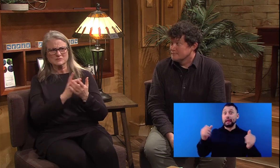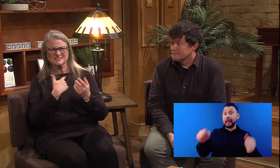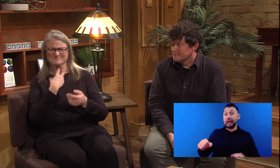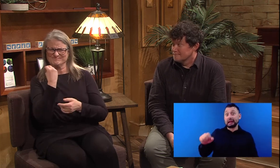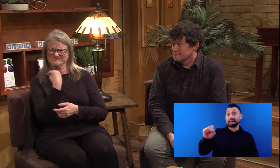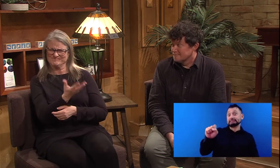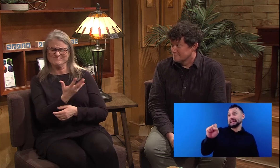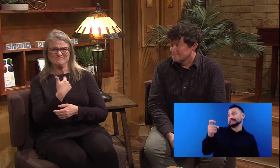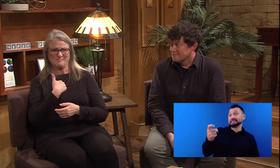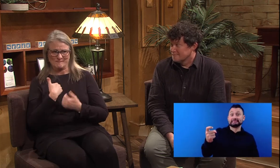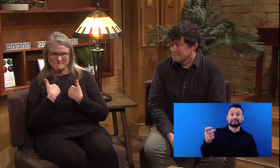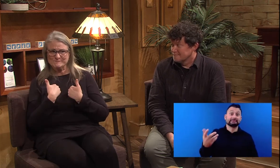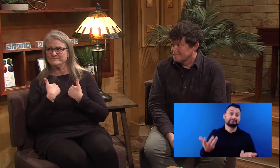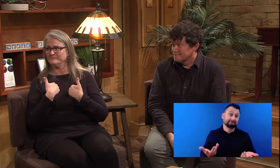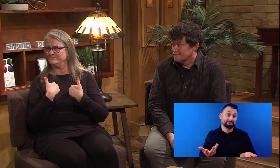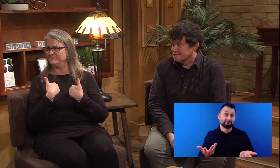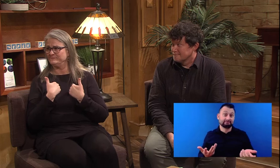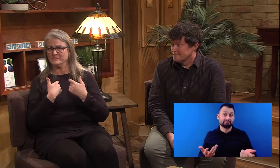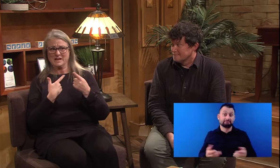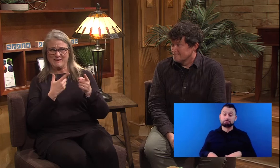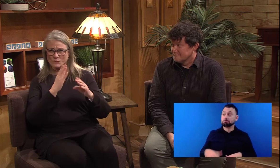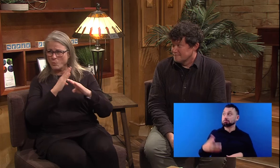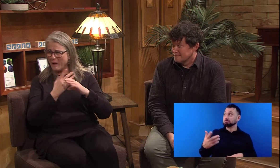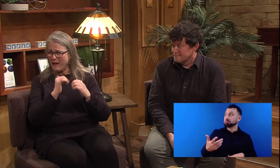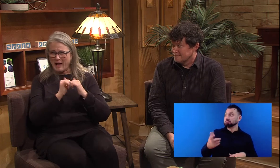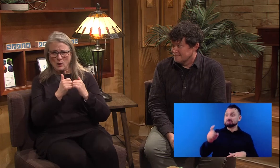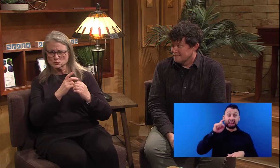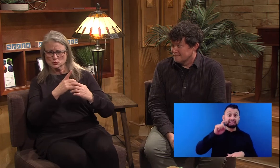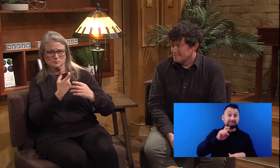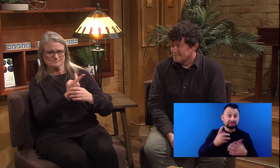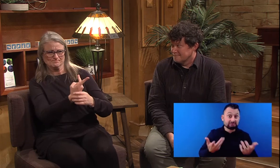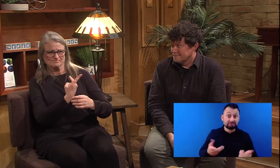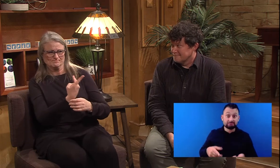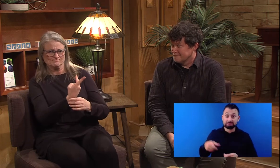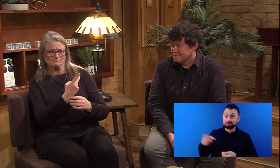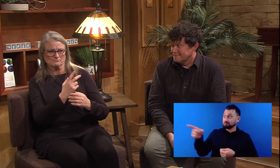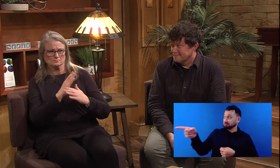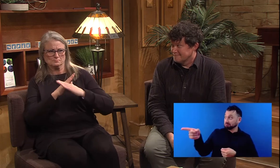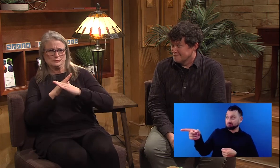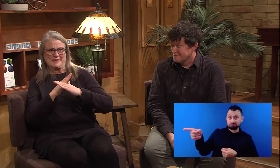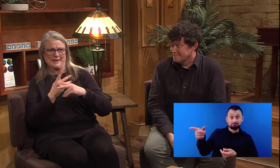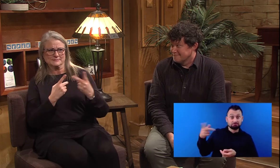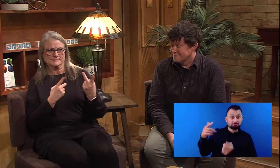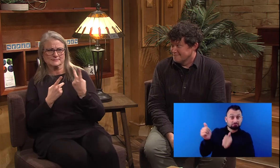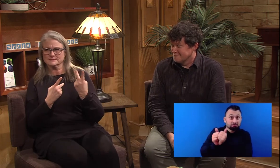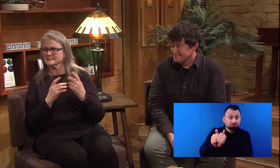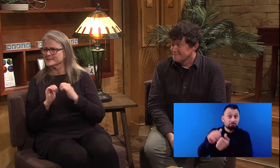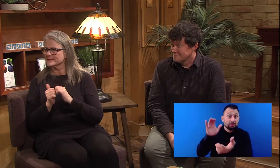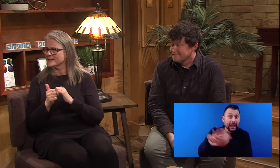to share that with my partner or spouse? Uh, how do we protect one another?